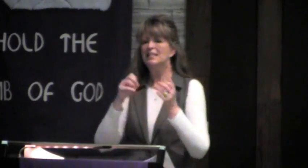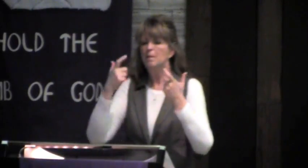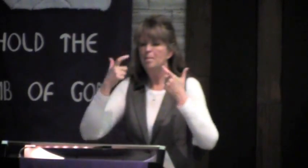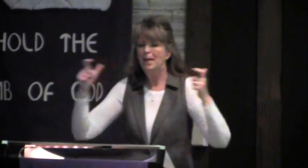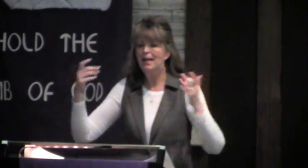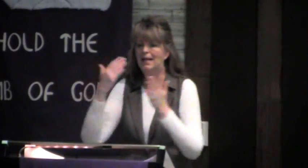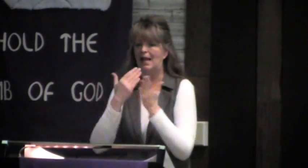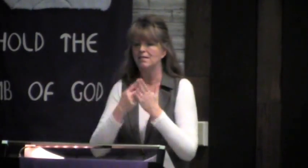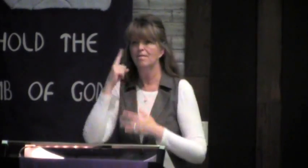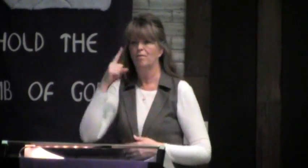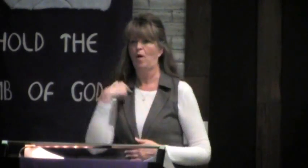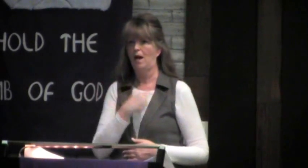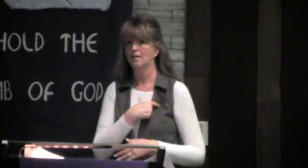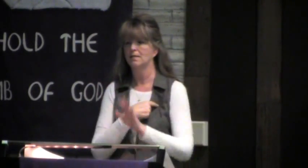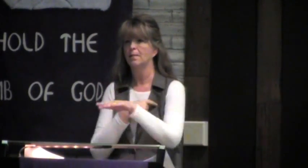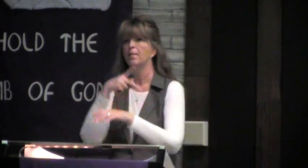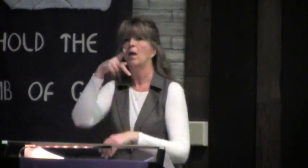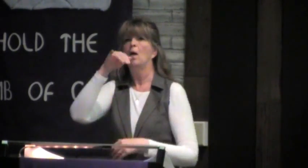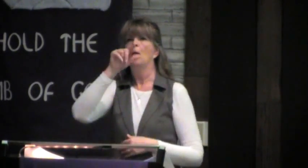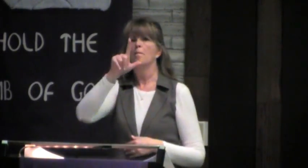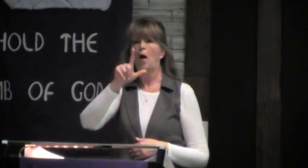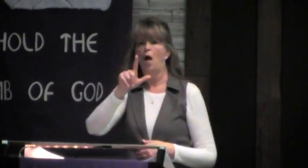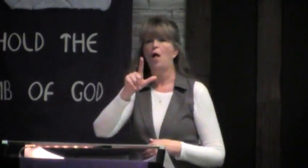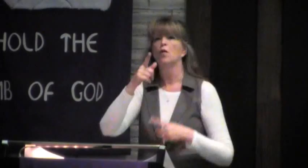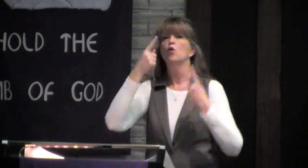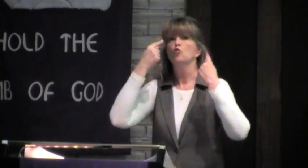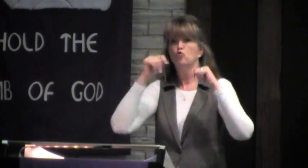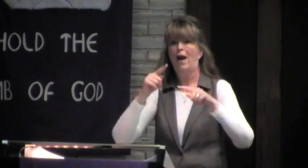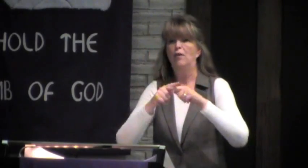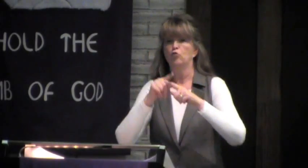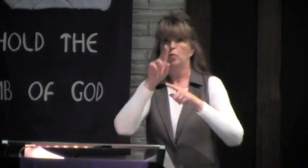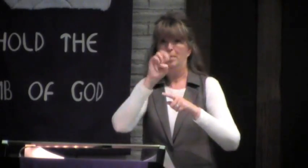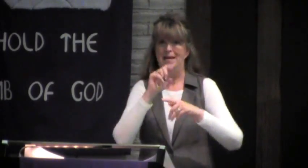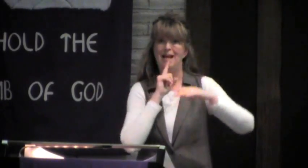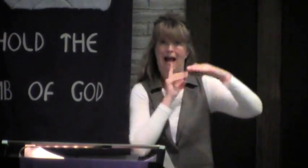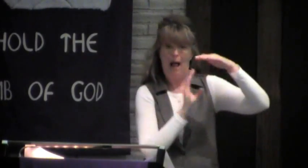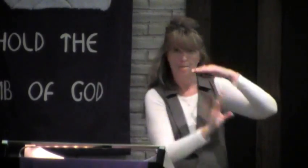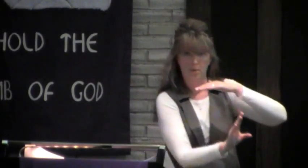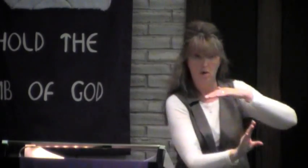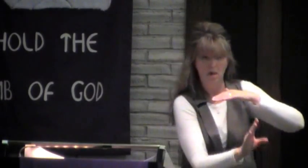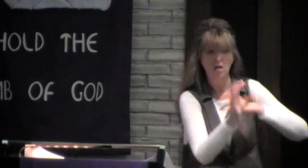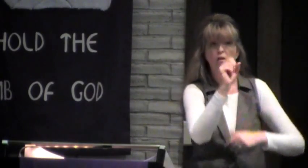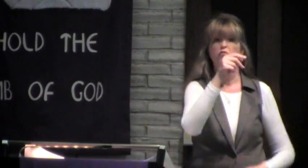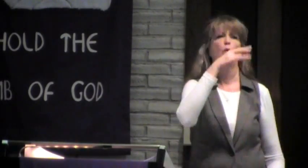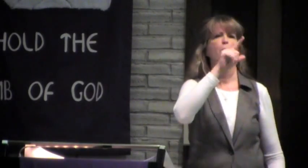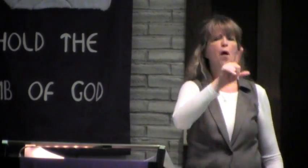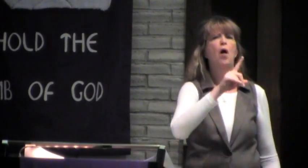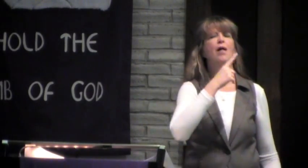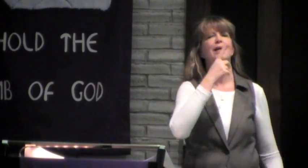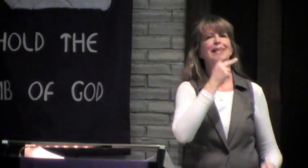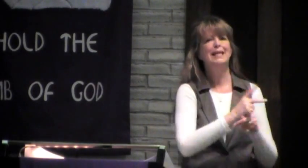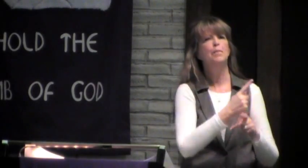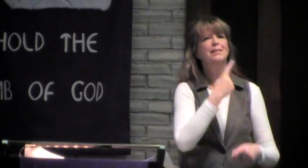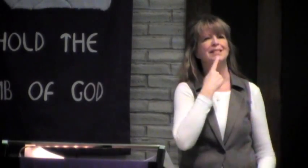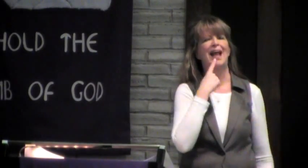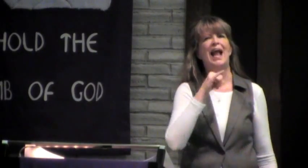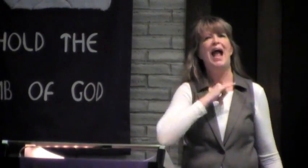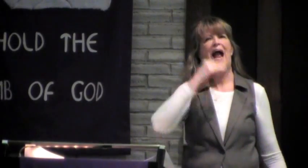someone else. And this is a huge lesson for us. Because Paul was trying to be humble and discreet.